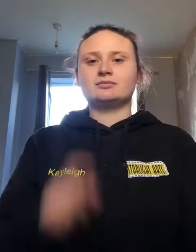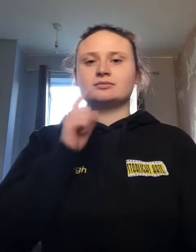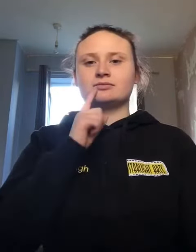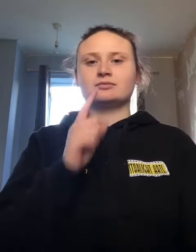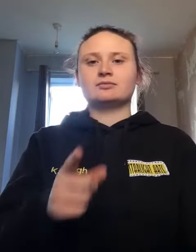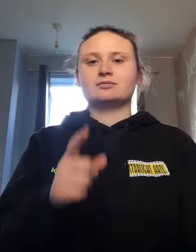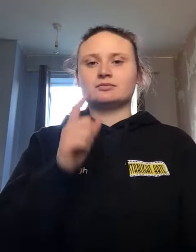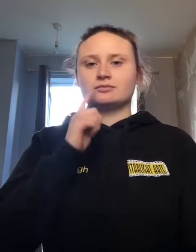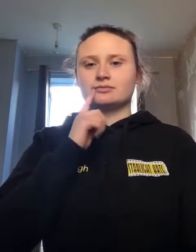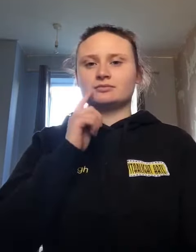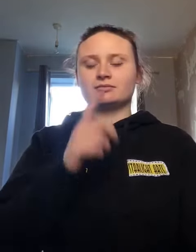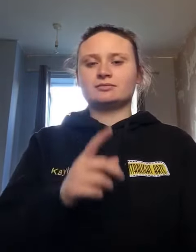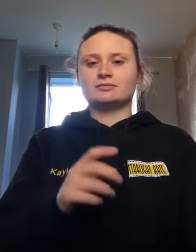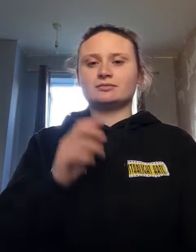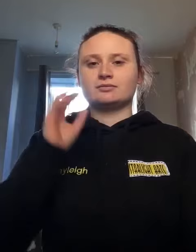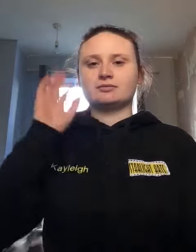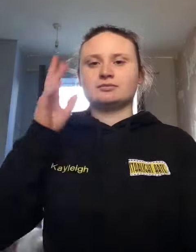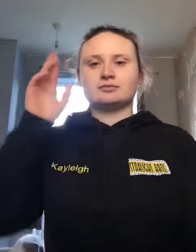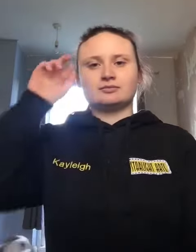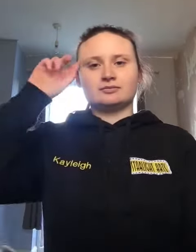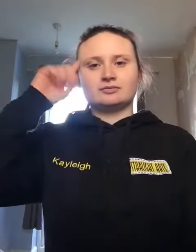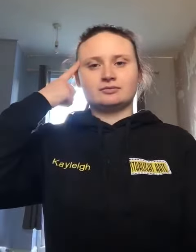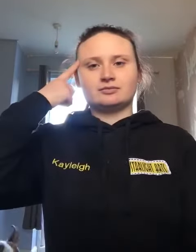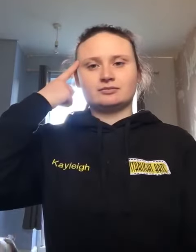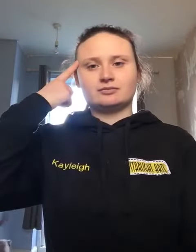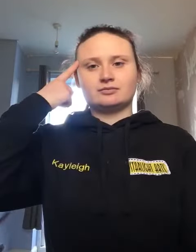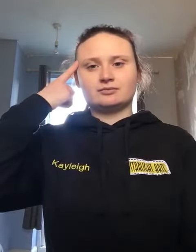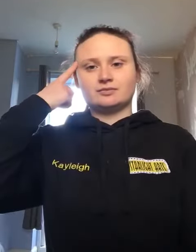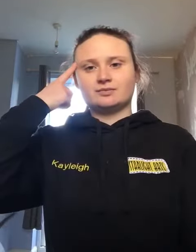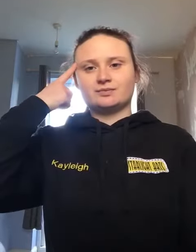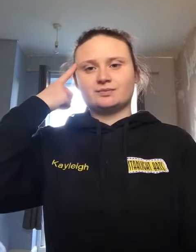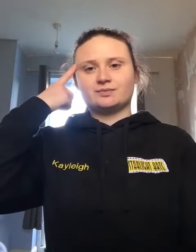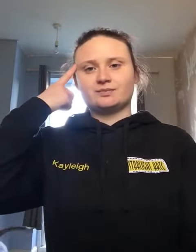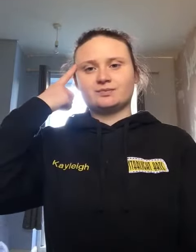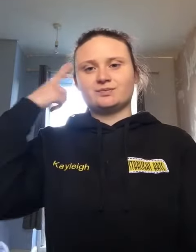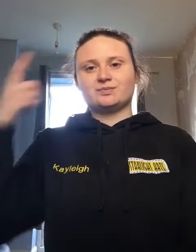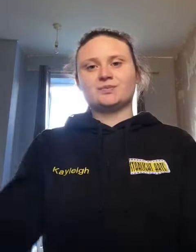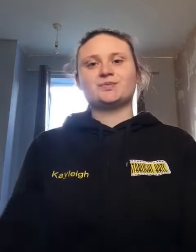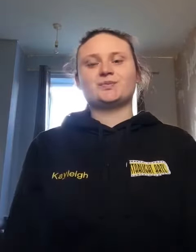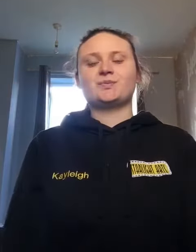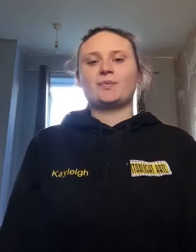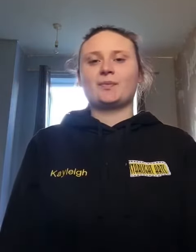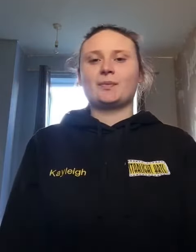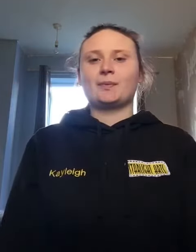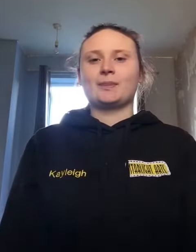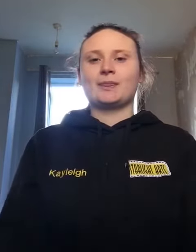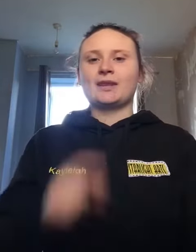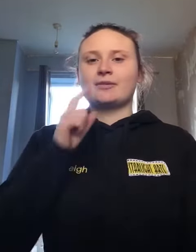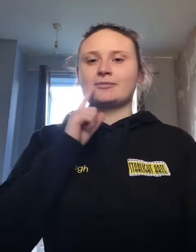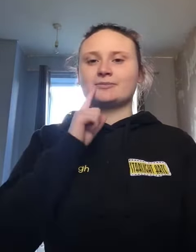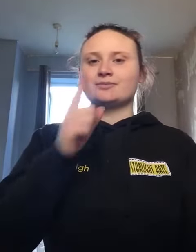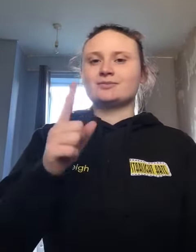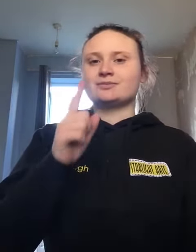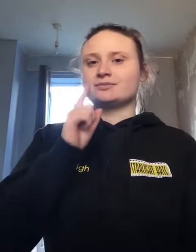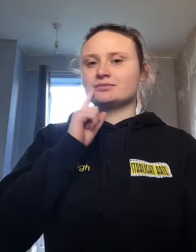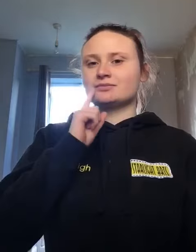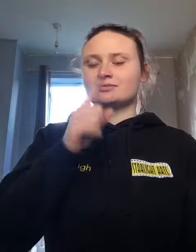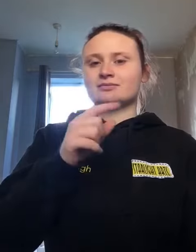They can say, they can say you knock out for me, they can say, they can